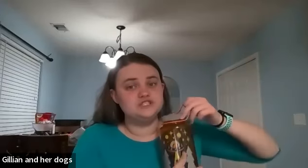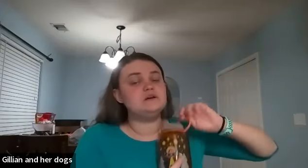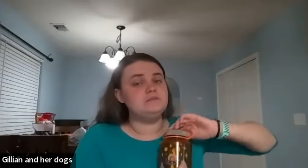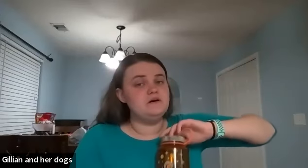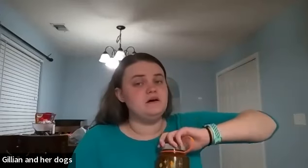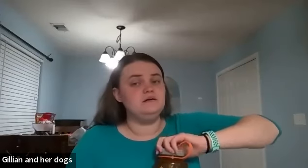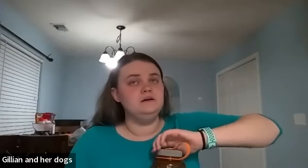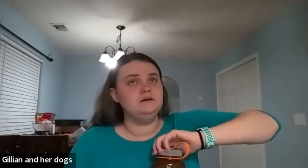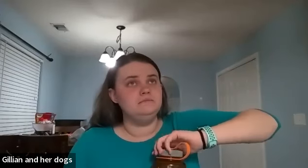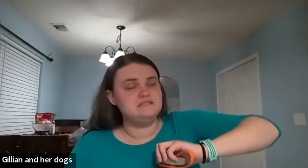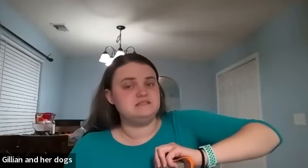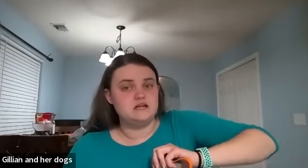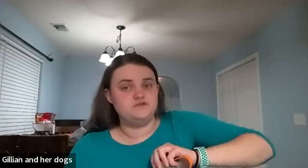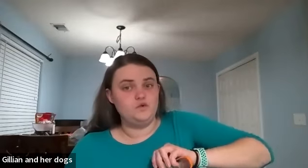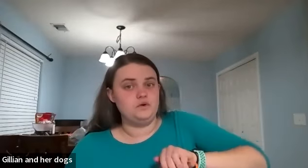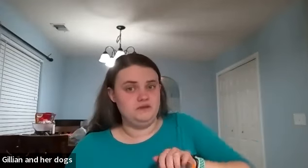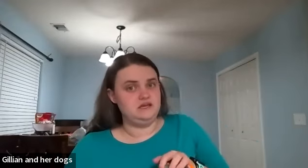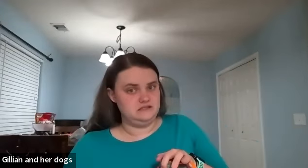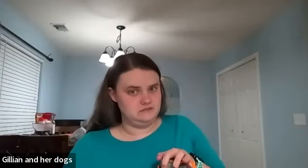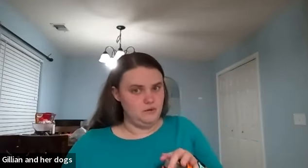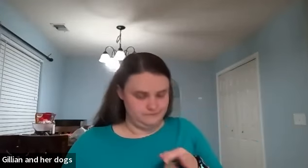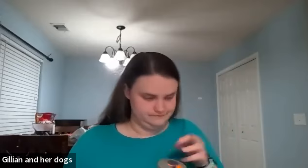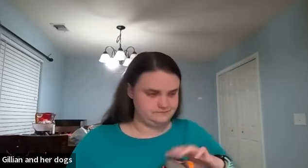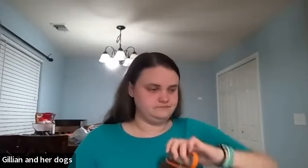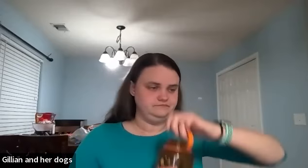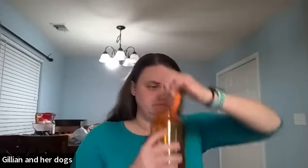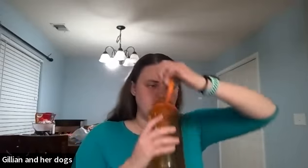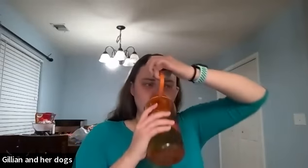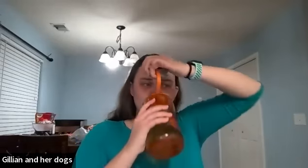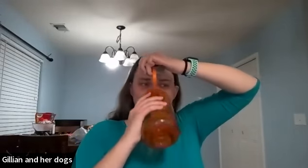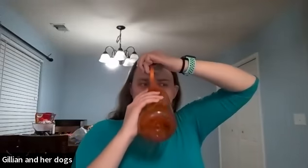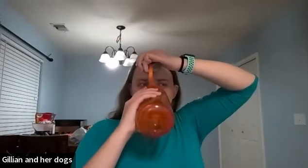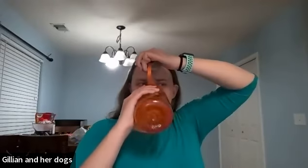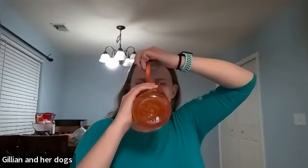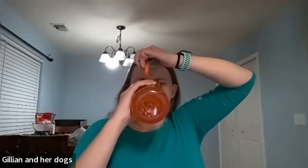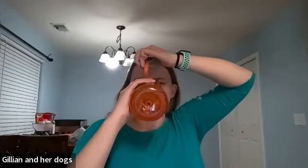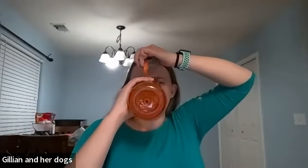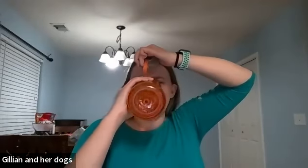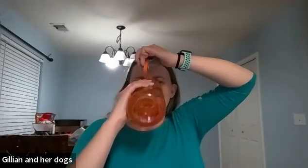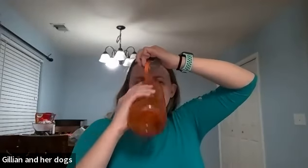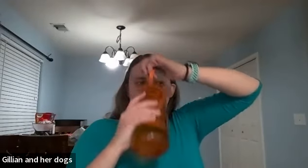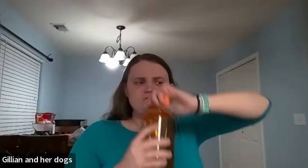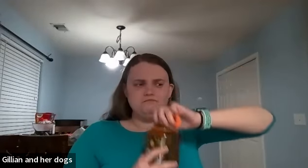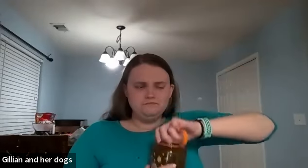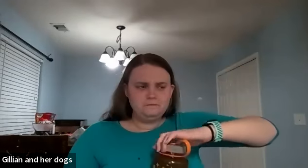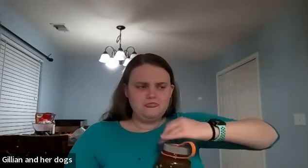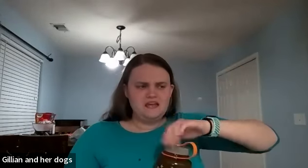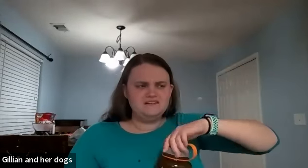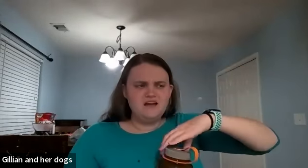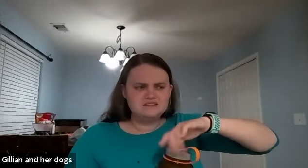just the the basic signs for big and small and a lot of